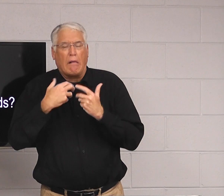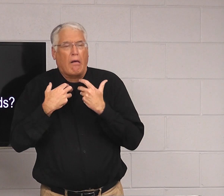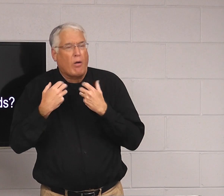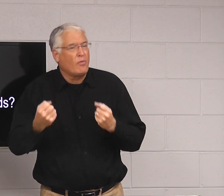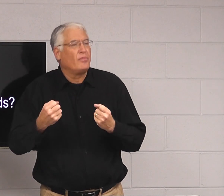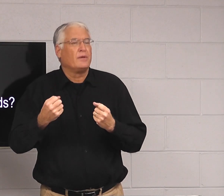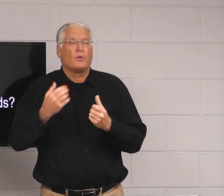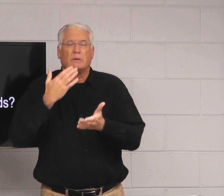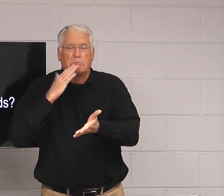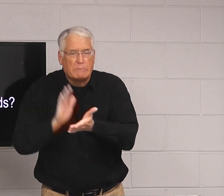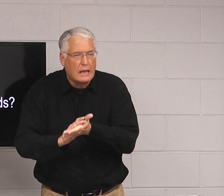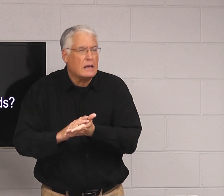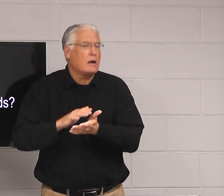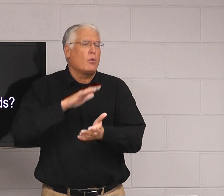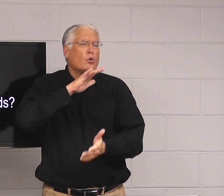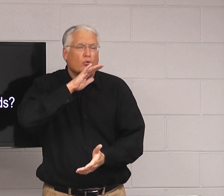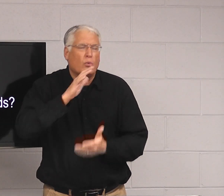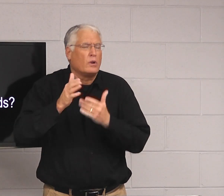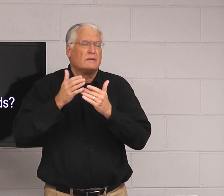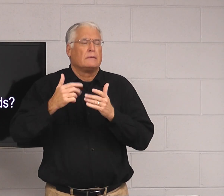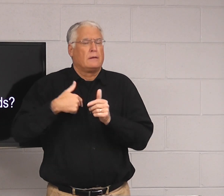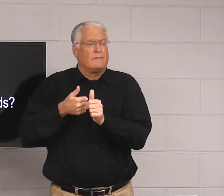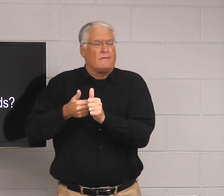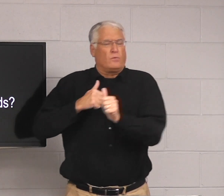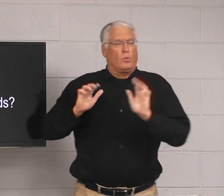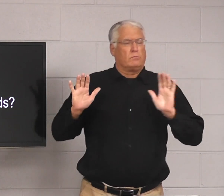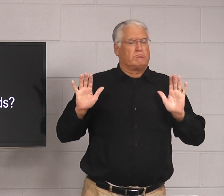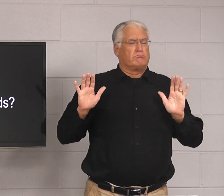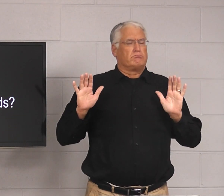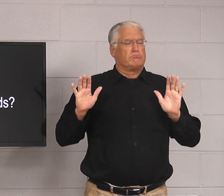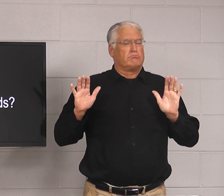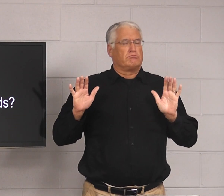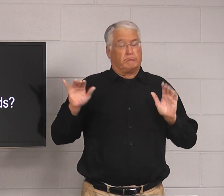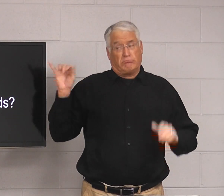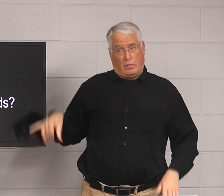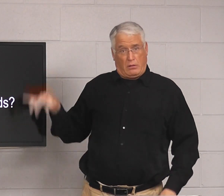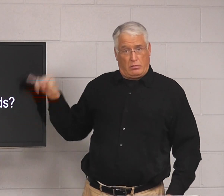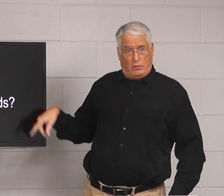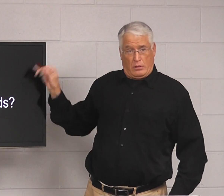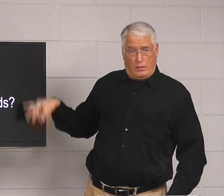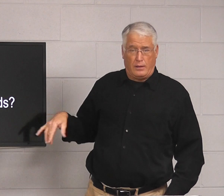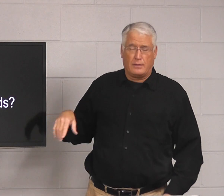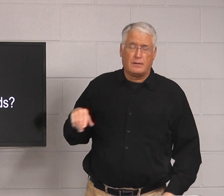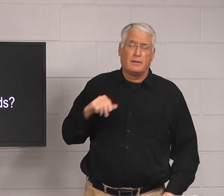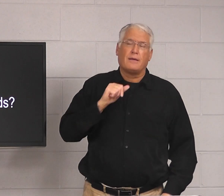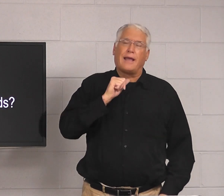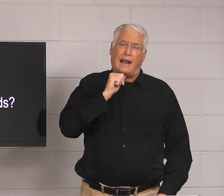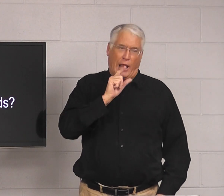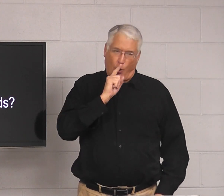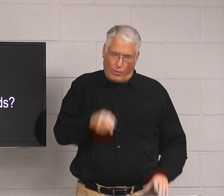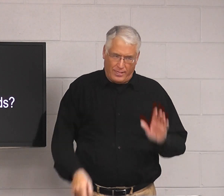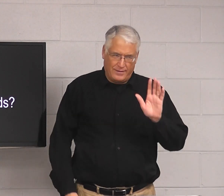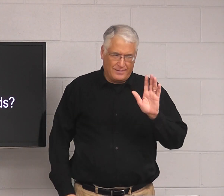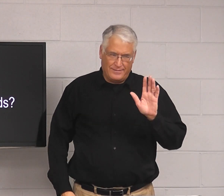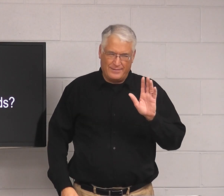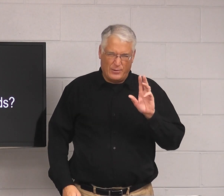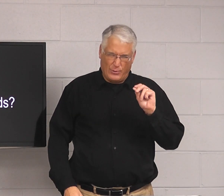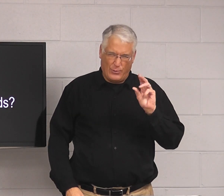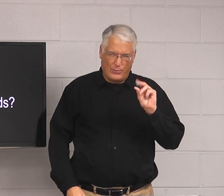am I avoiding words that are not healthy, bad, dirty, whatever? Am I, I'm to avoid those. Is that what that means? Not really.